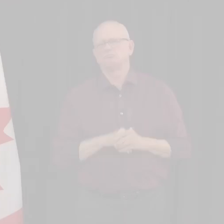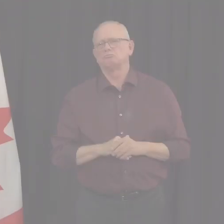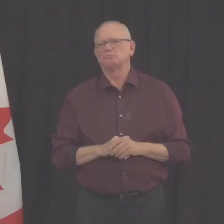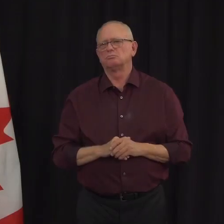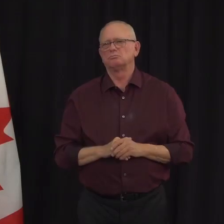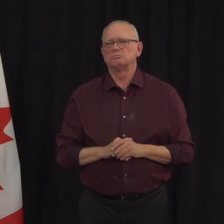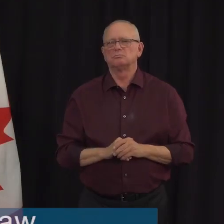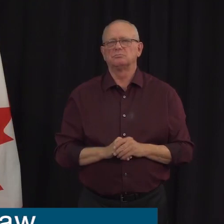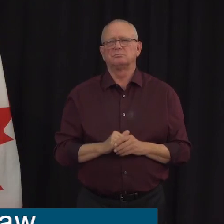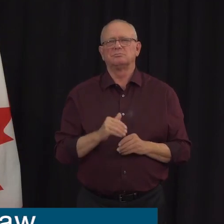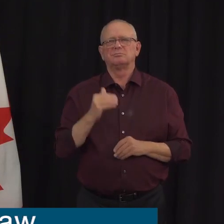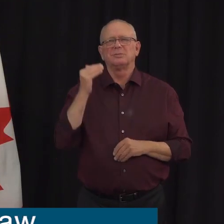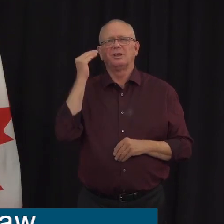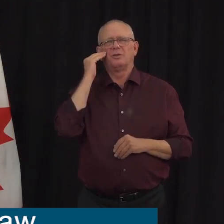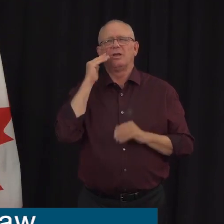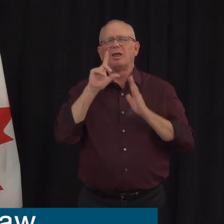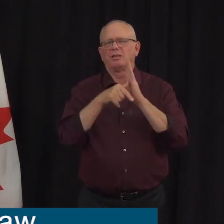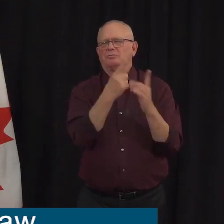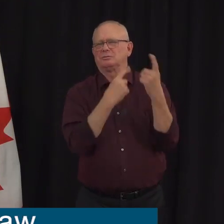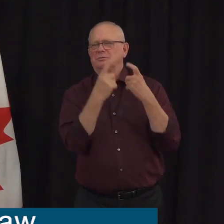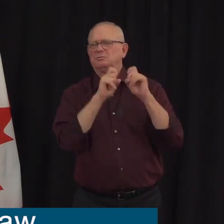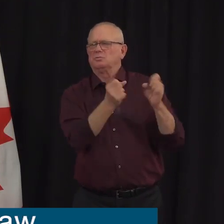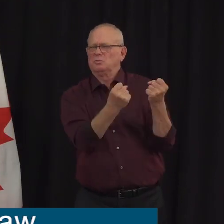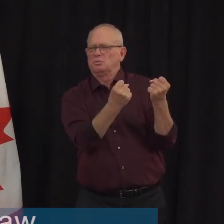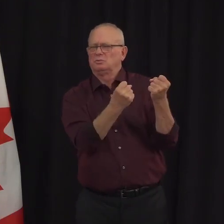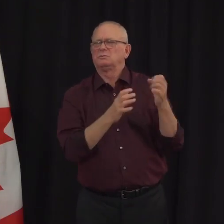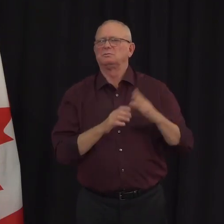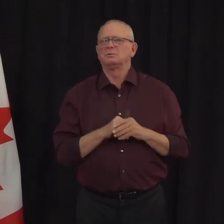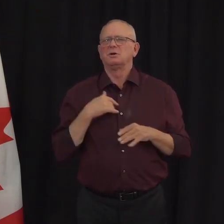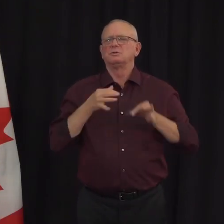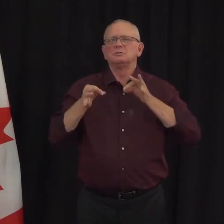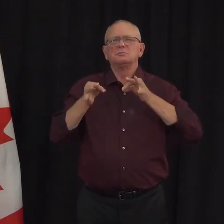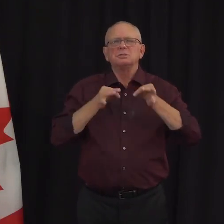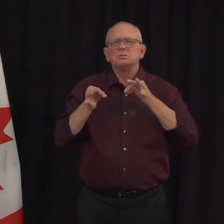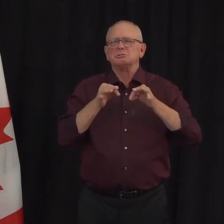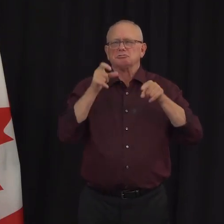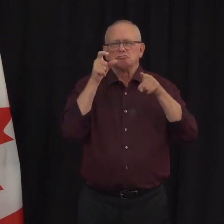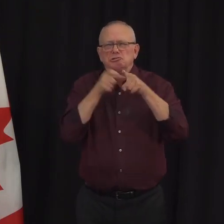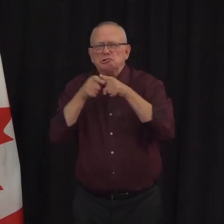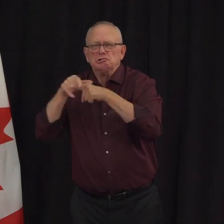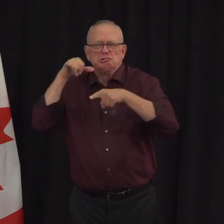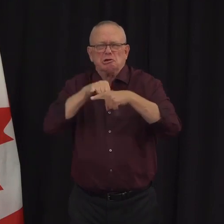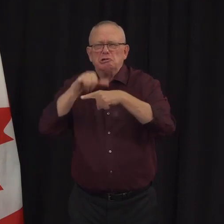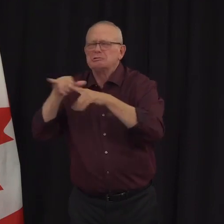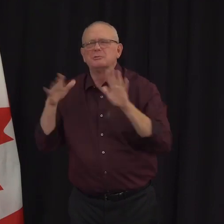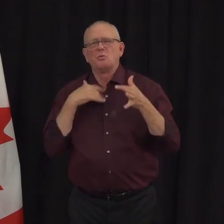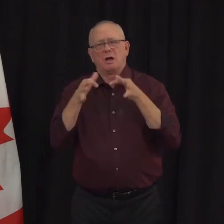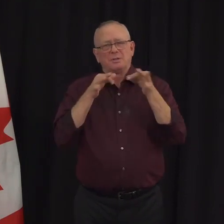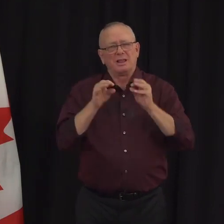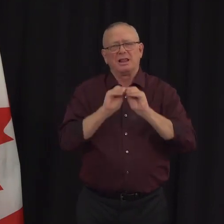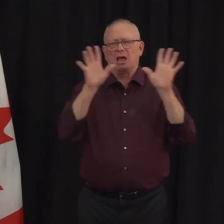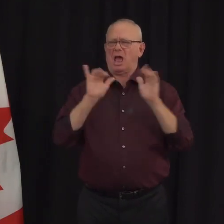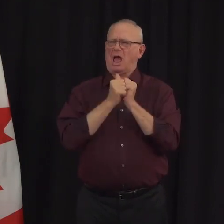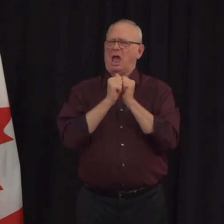I would like to take a moment to explain in plain language how COVID-19 infects the body. I have heard many questions